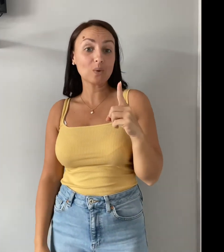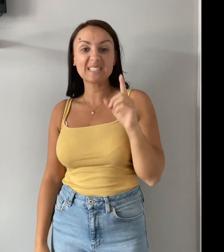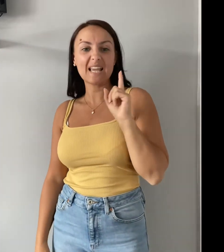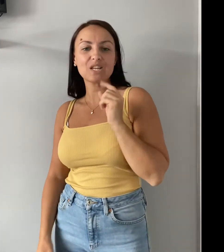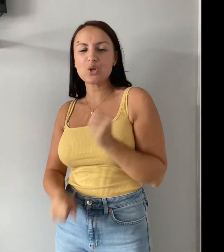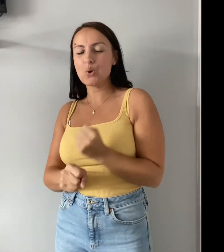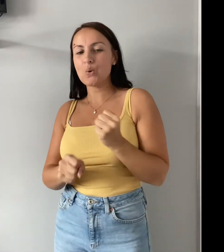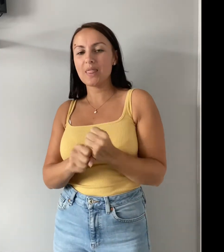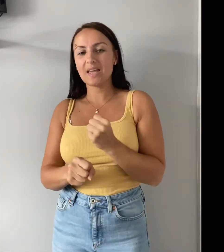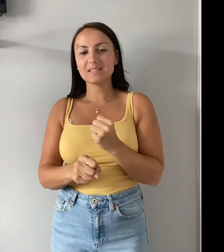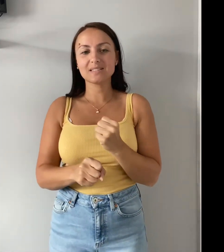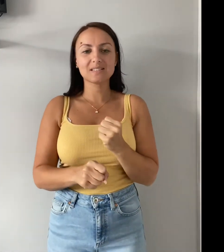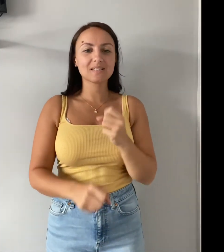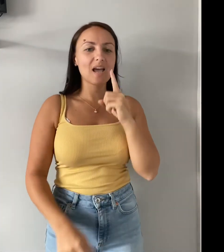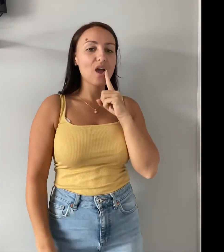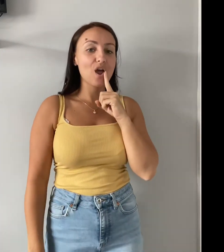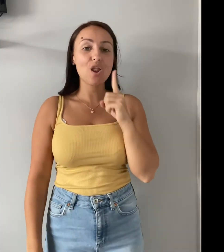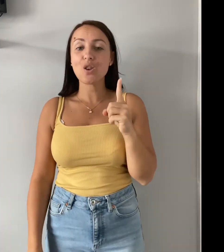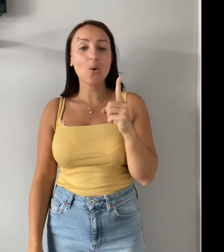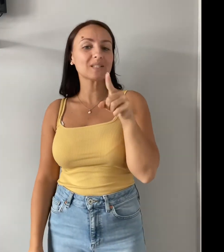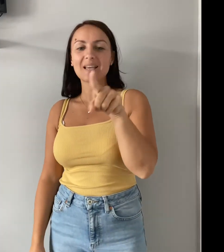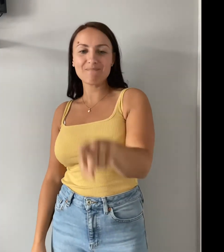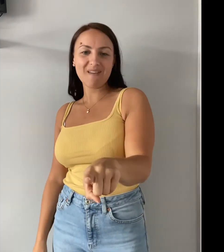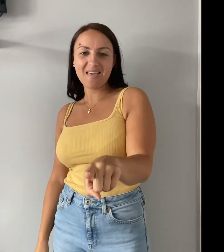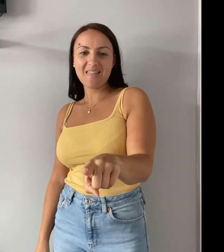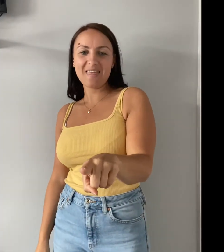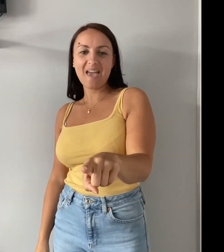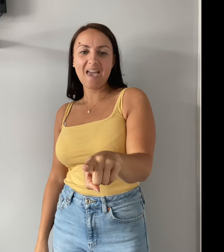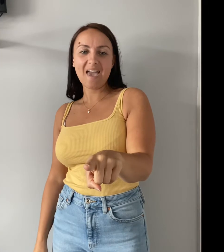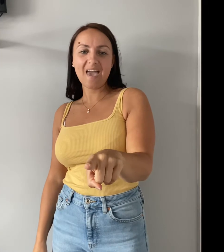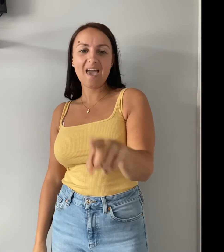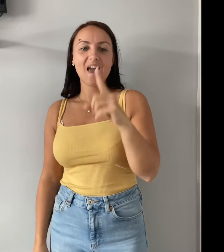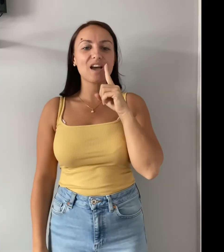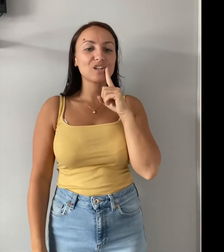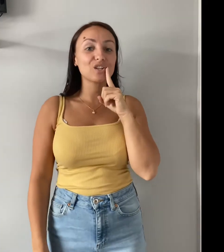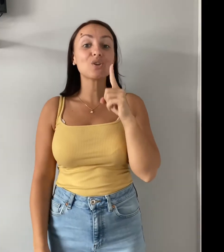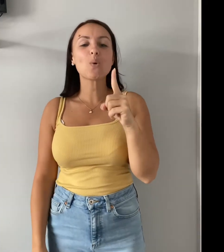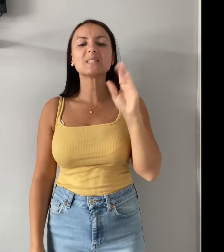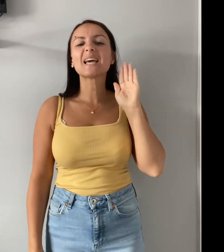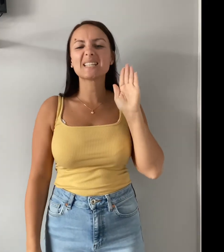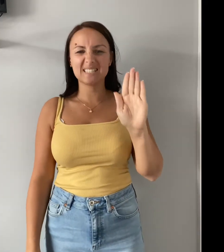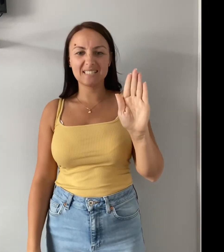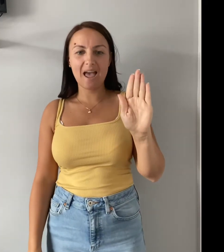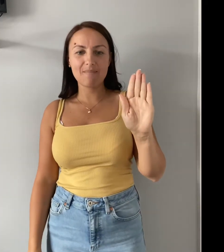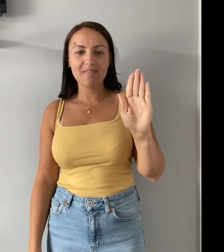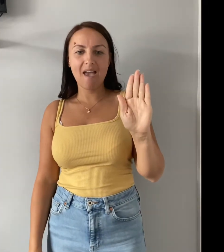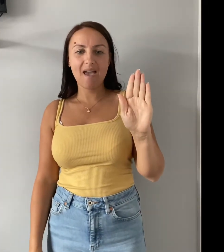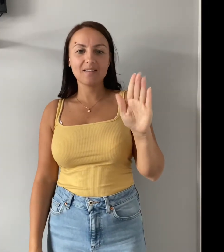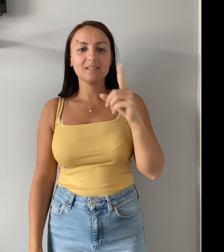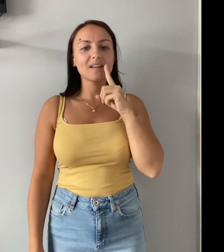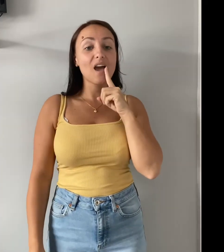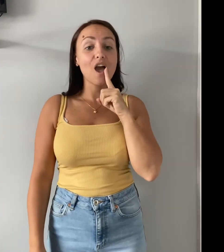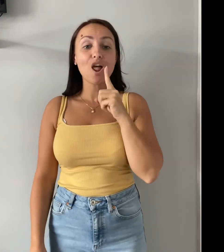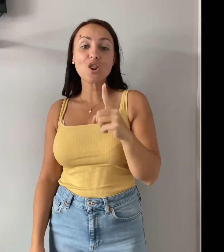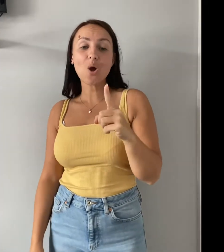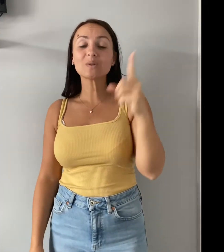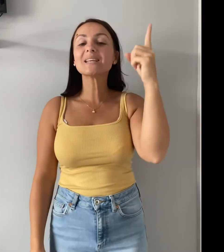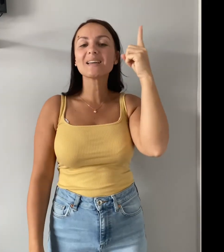one's saying do this, no one's saying be there No one's saying stop that, no one's saying